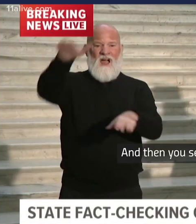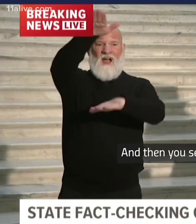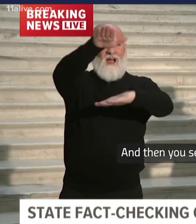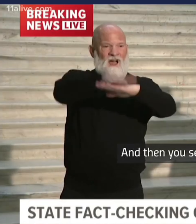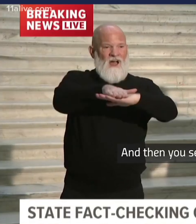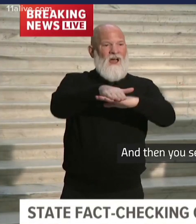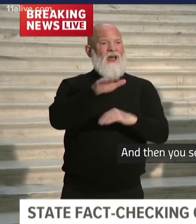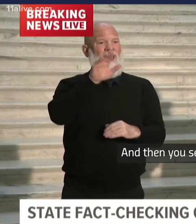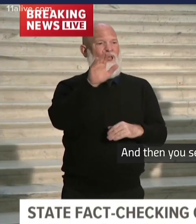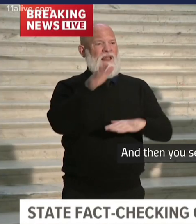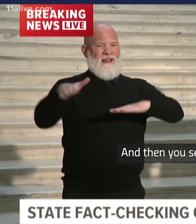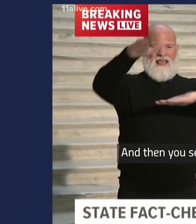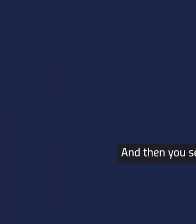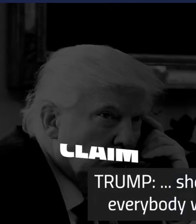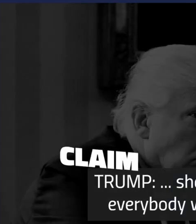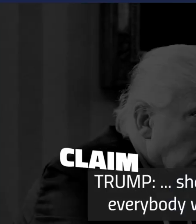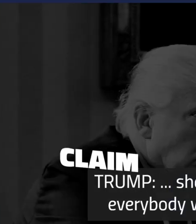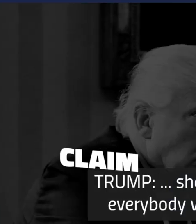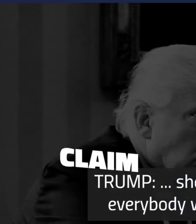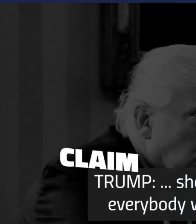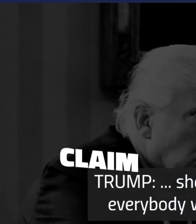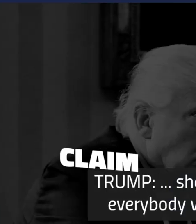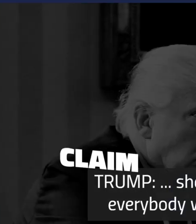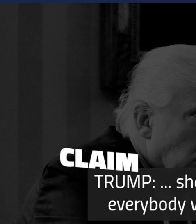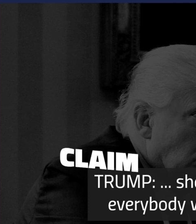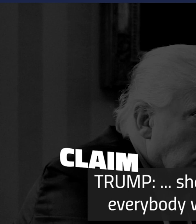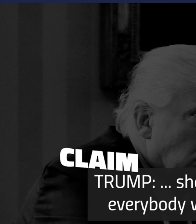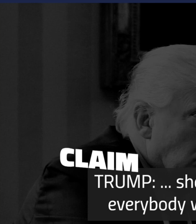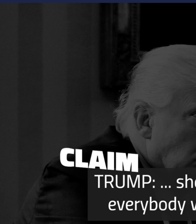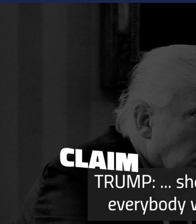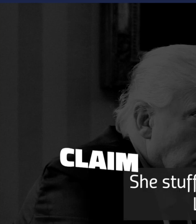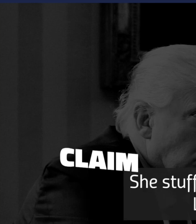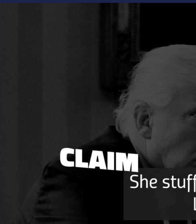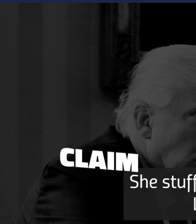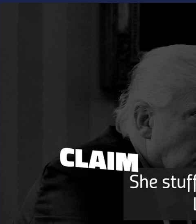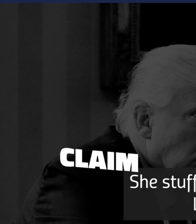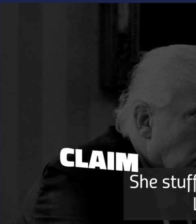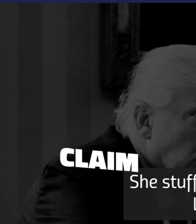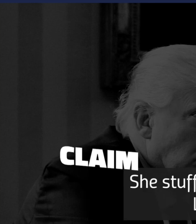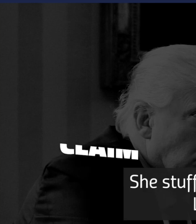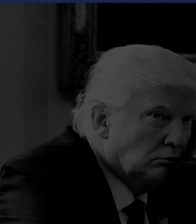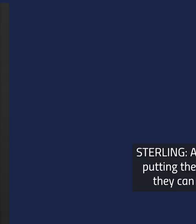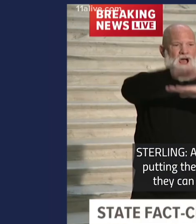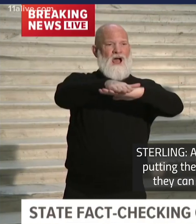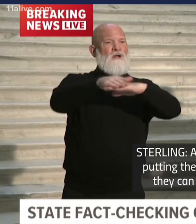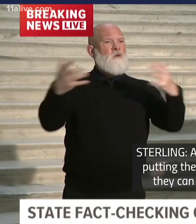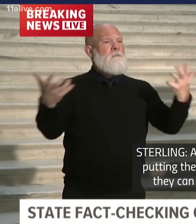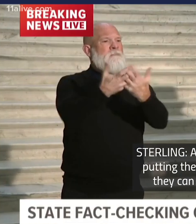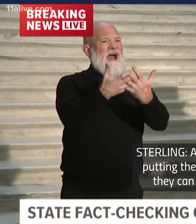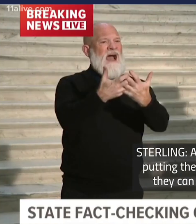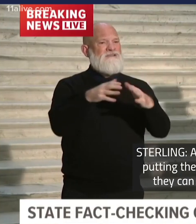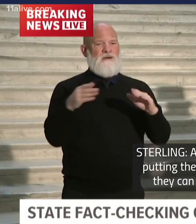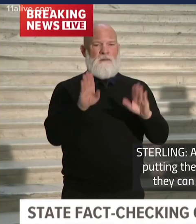then you see at one point during the video. She ran back in there when everybody was gone and stuffed. She stuffed the ballot boxes, let's face it. A woman